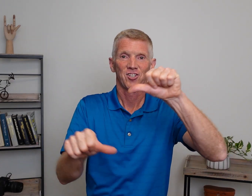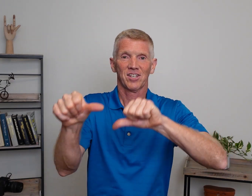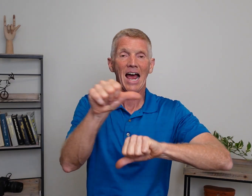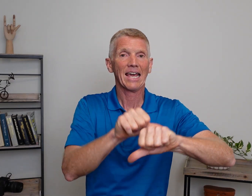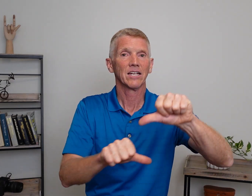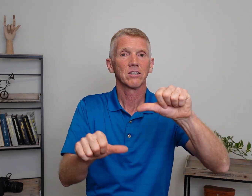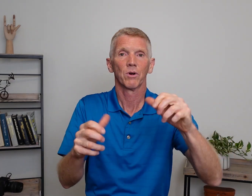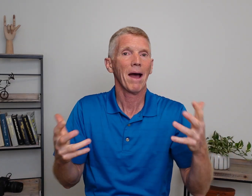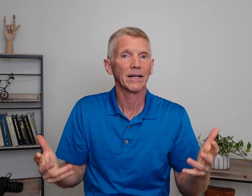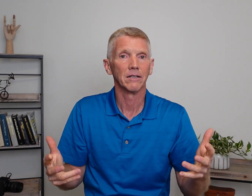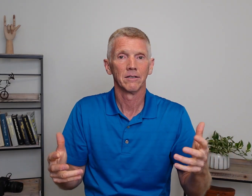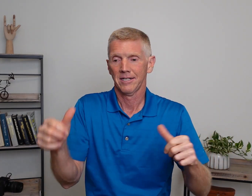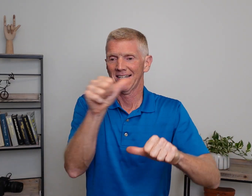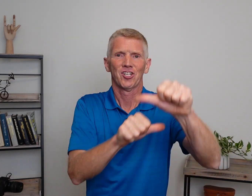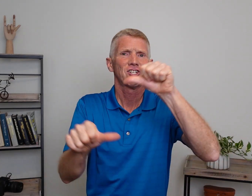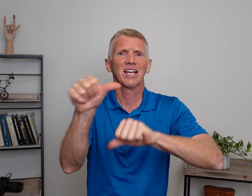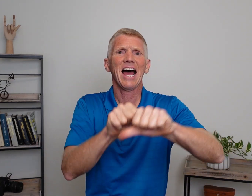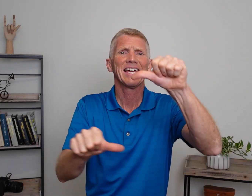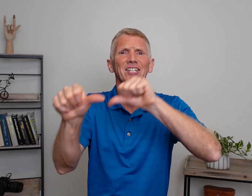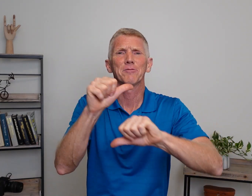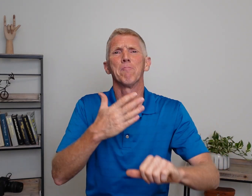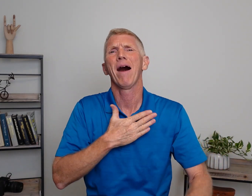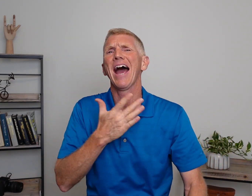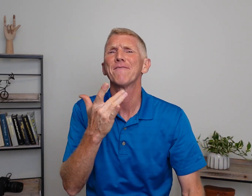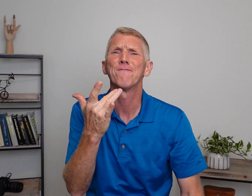Science, what about it? Science. My favorite.